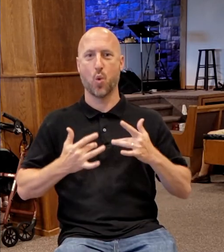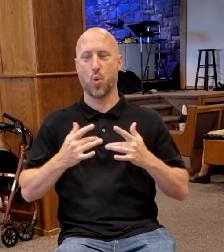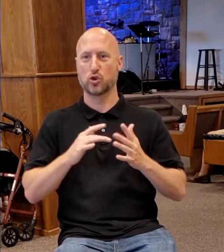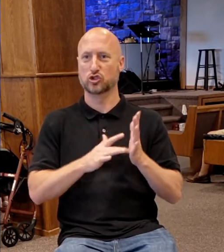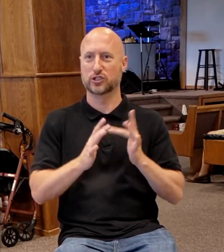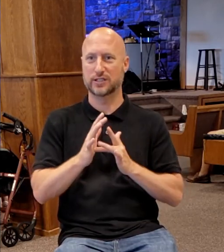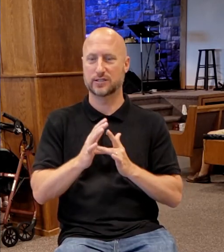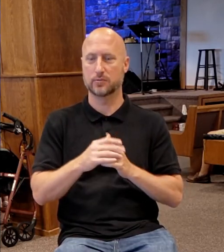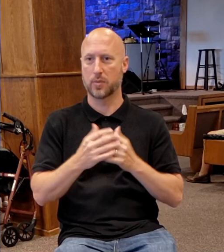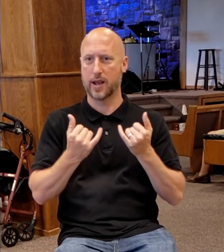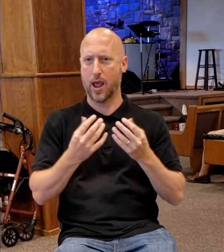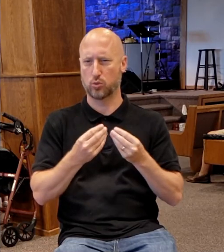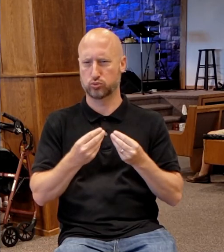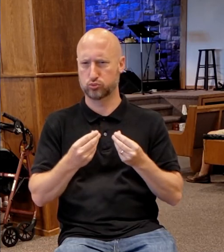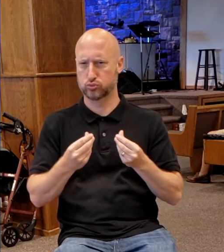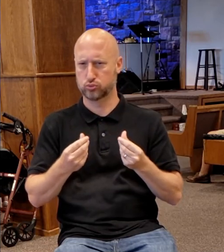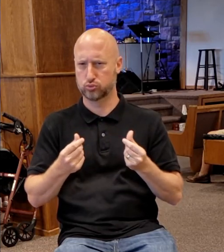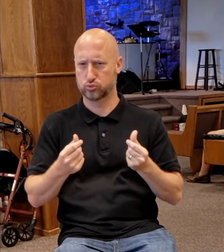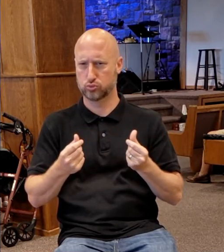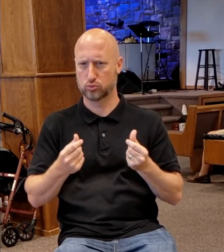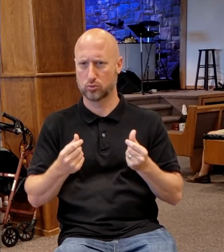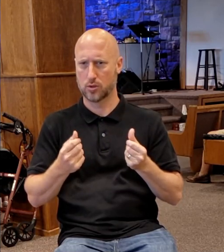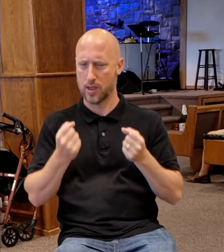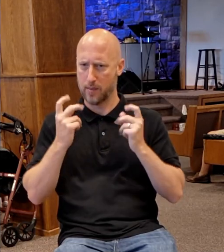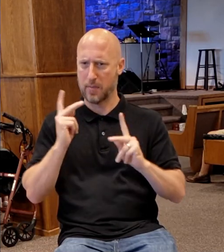any favor, and they're confused.